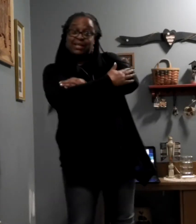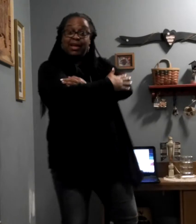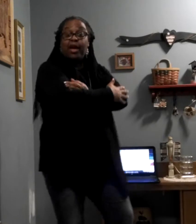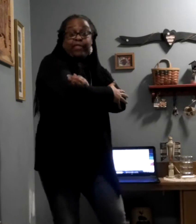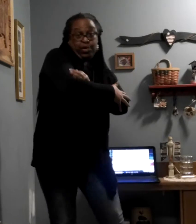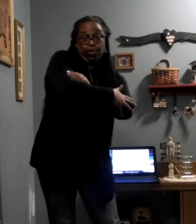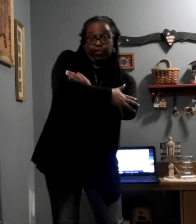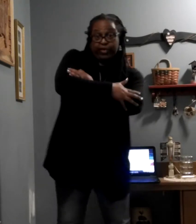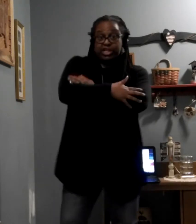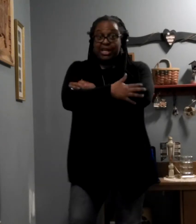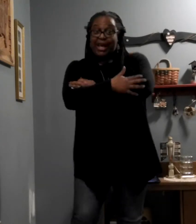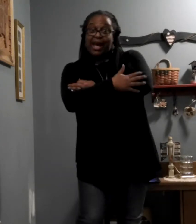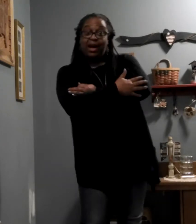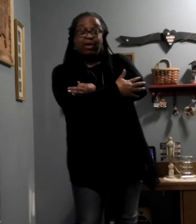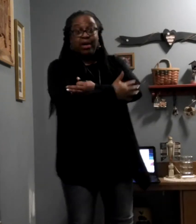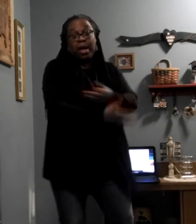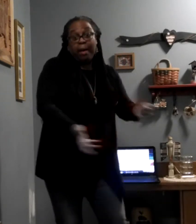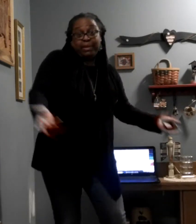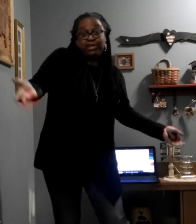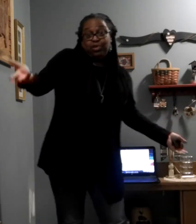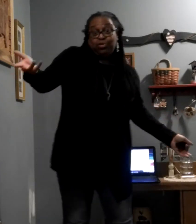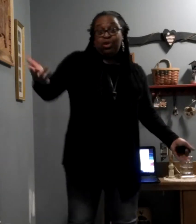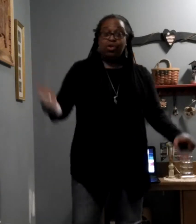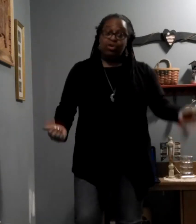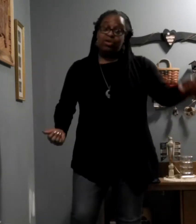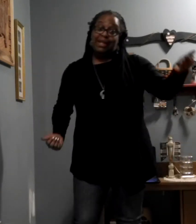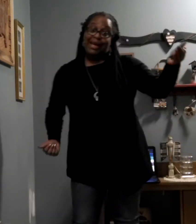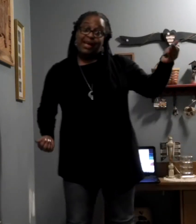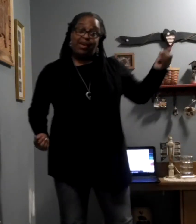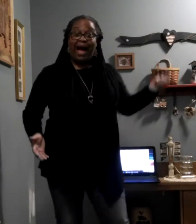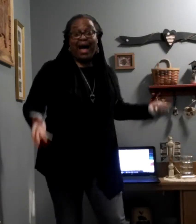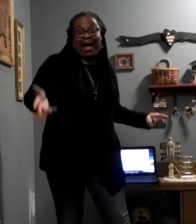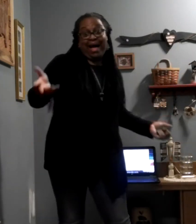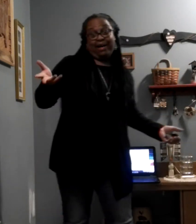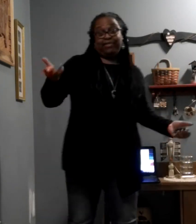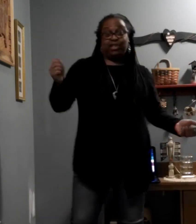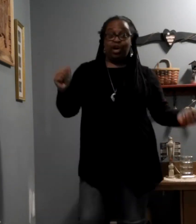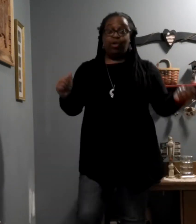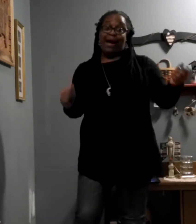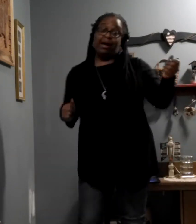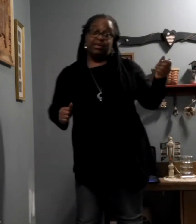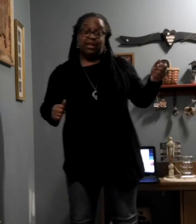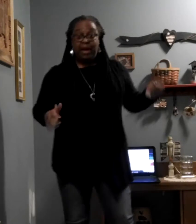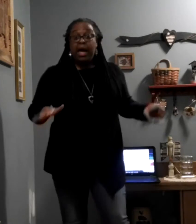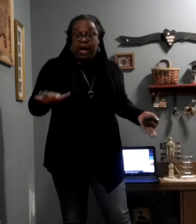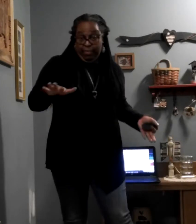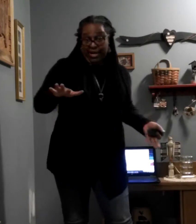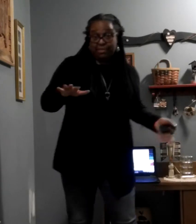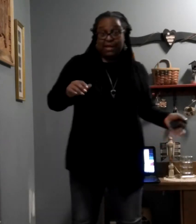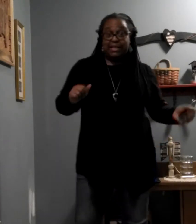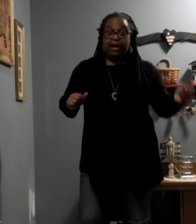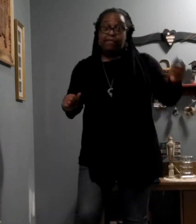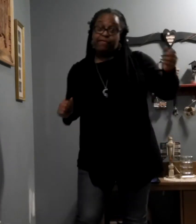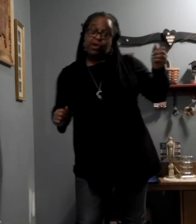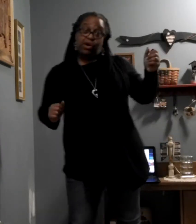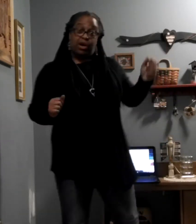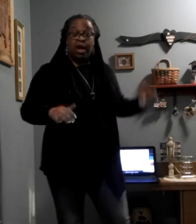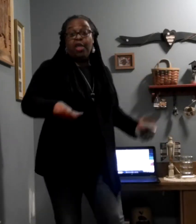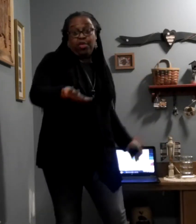the cold frigid air. But sooner or later I have to go out and brace myself for the